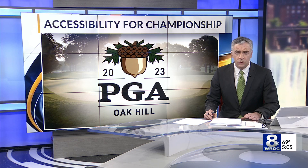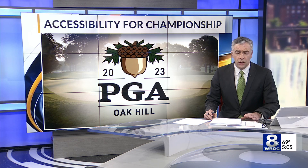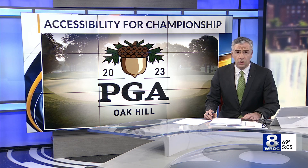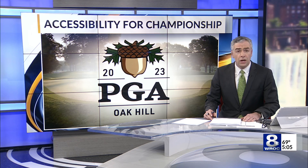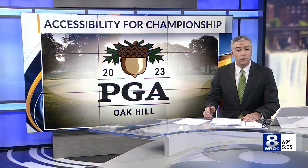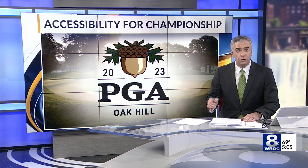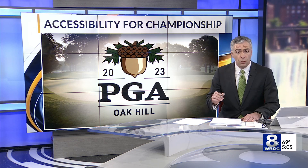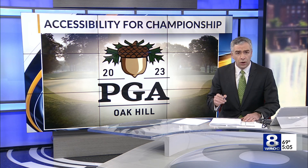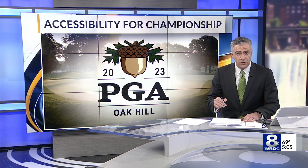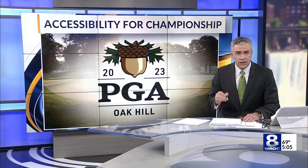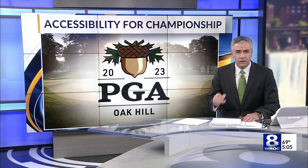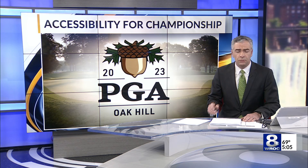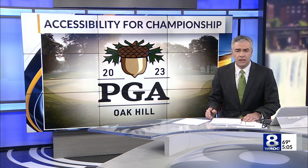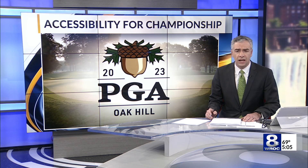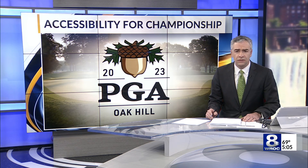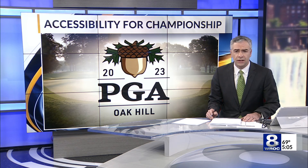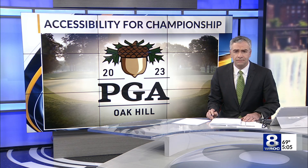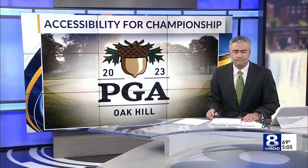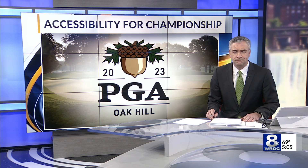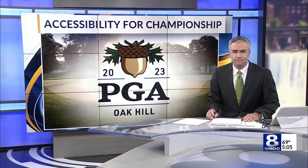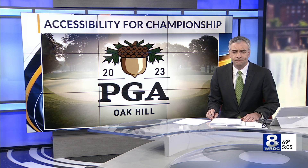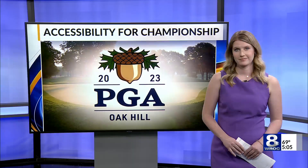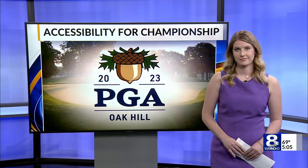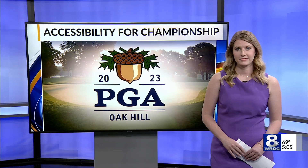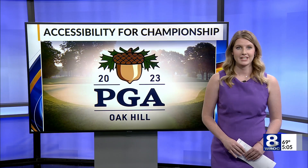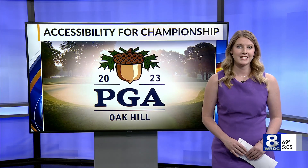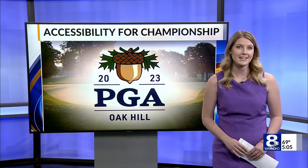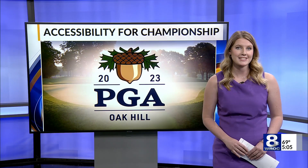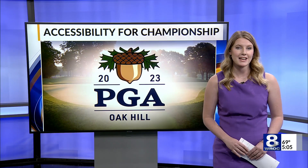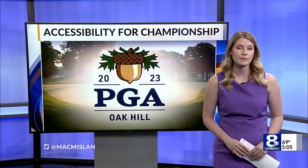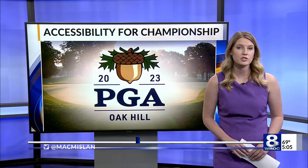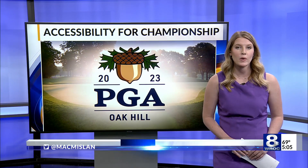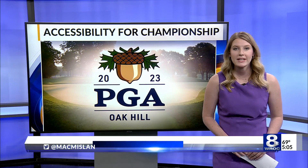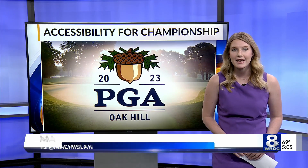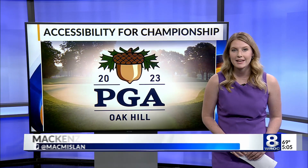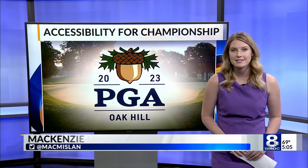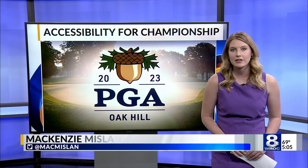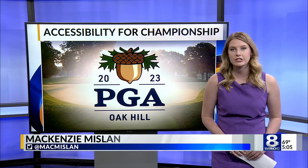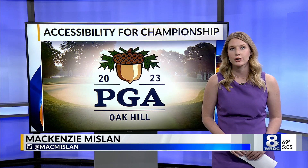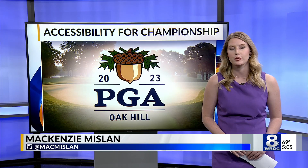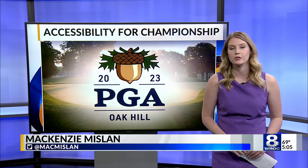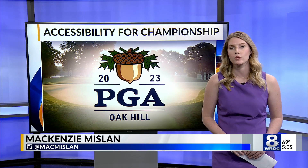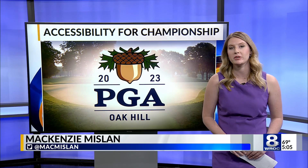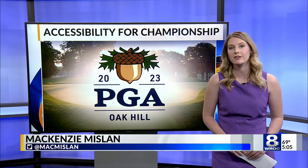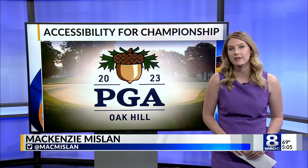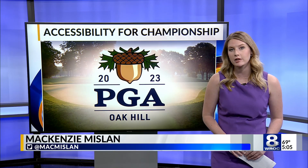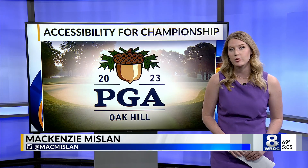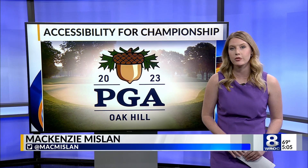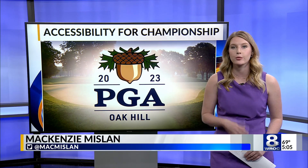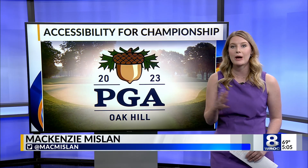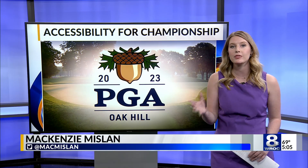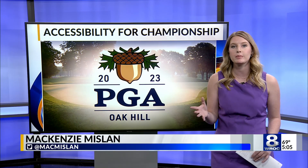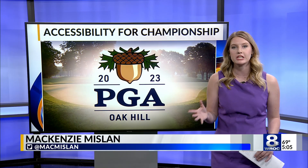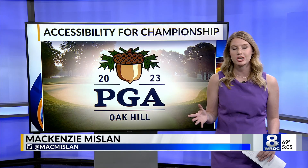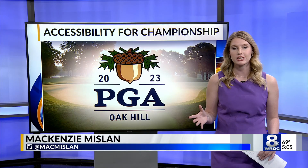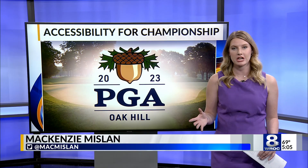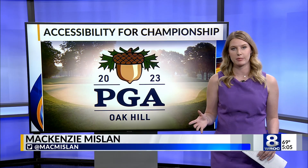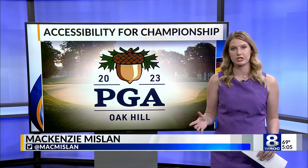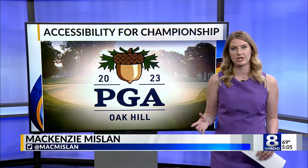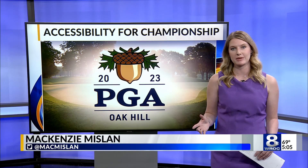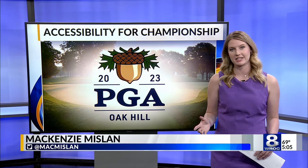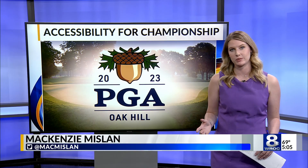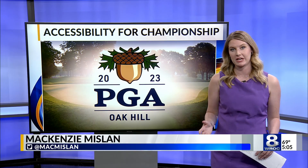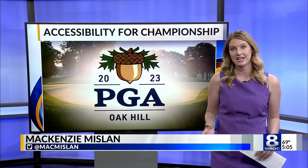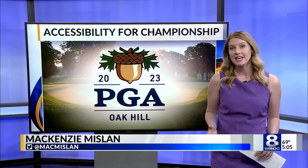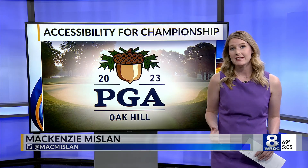us now in studio with more on this. Mackenzie. Yes, Adam, 20 ASL interpreters will be available throughout the PGA